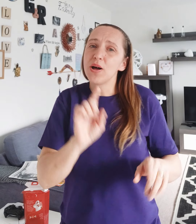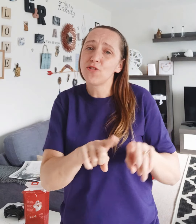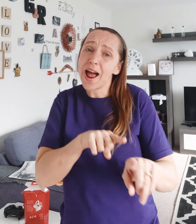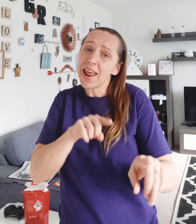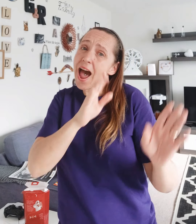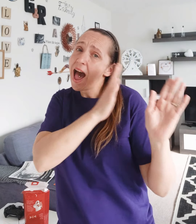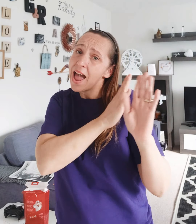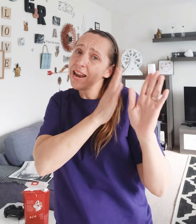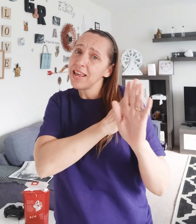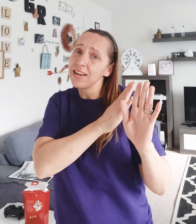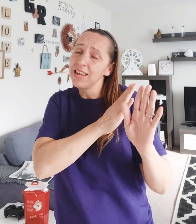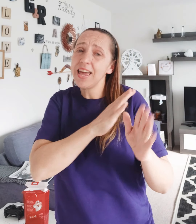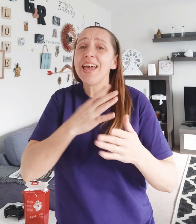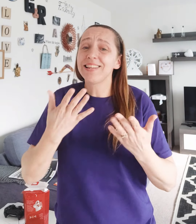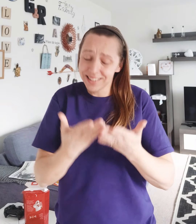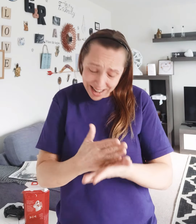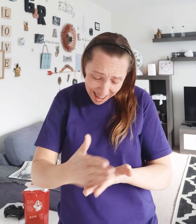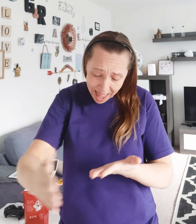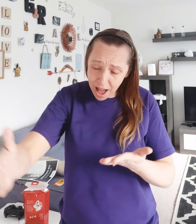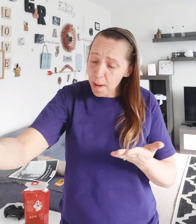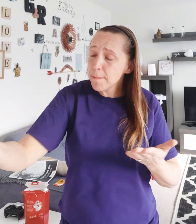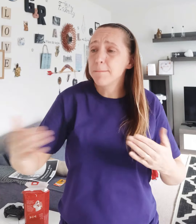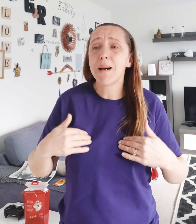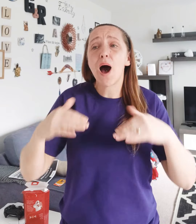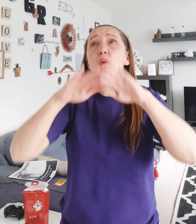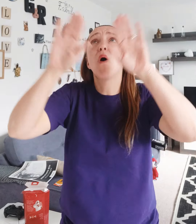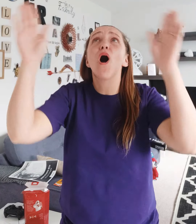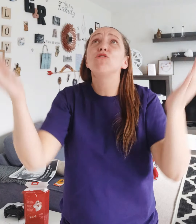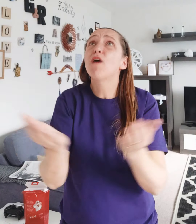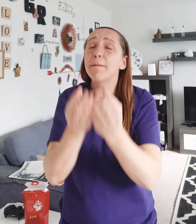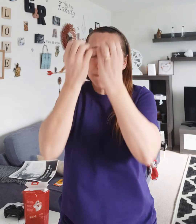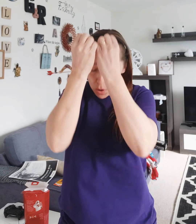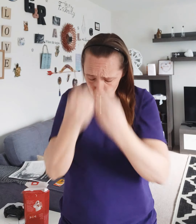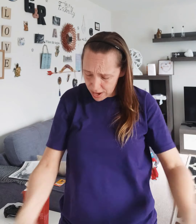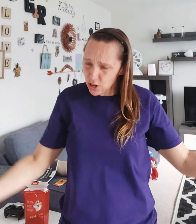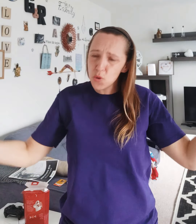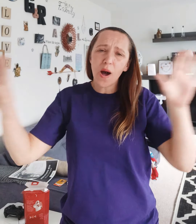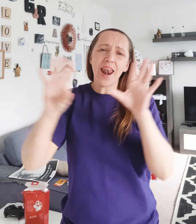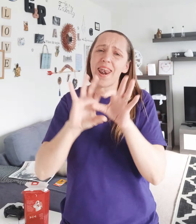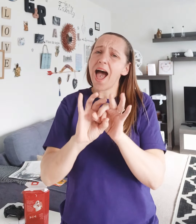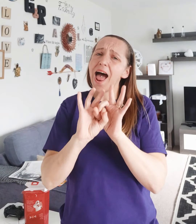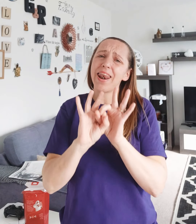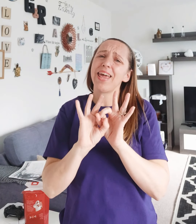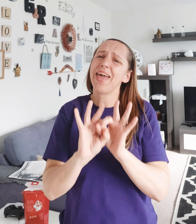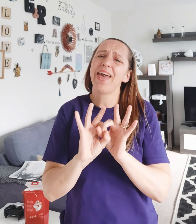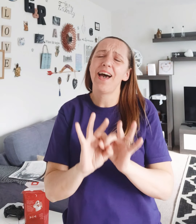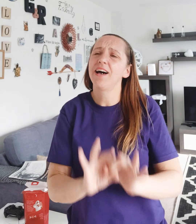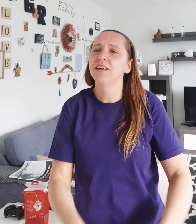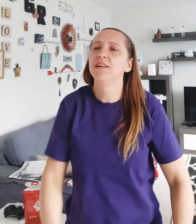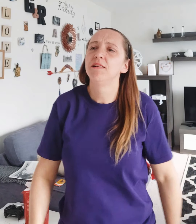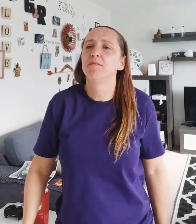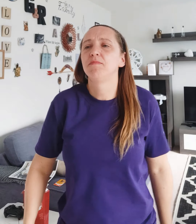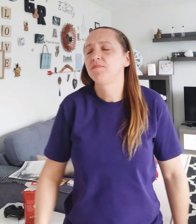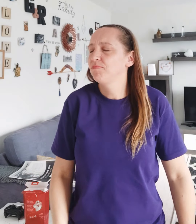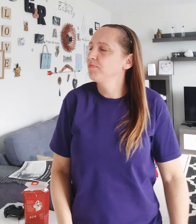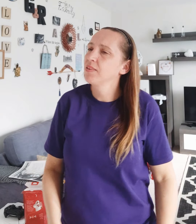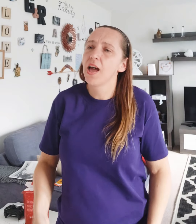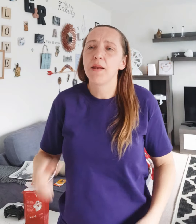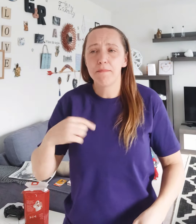may